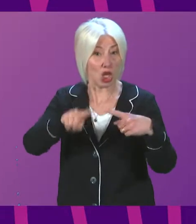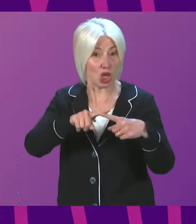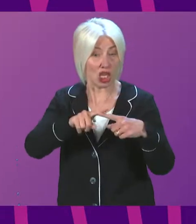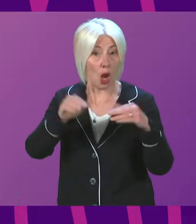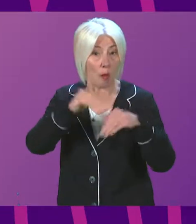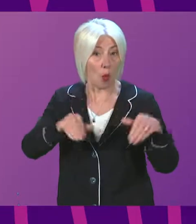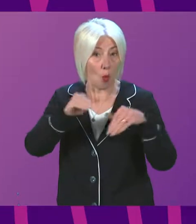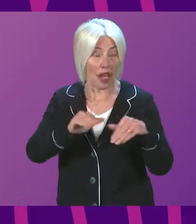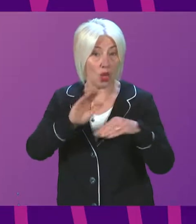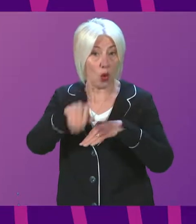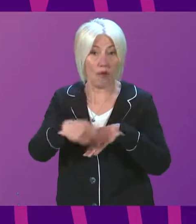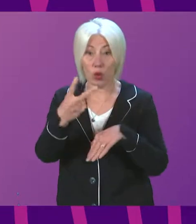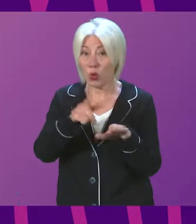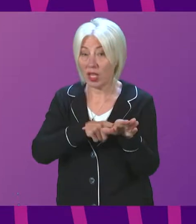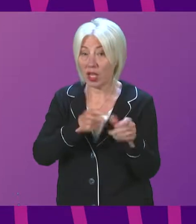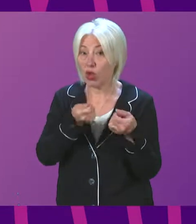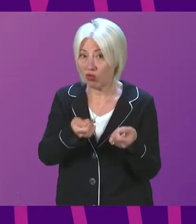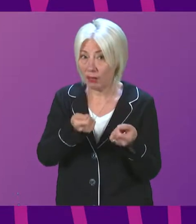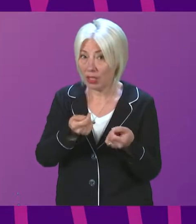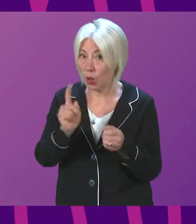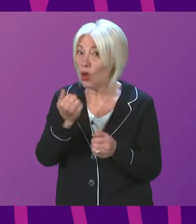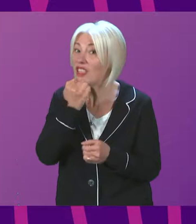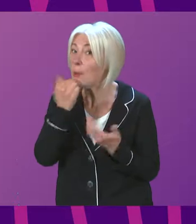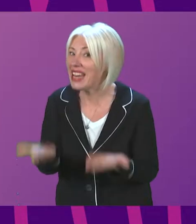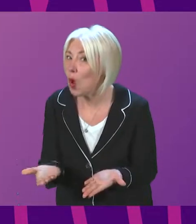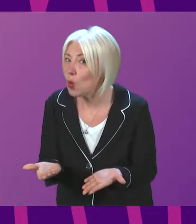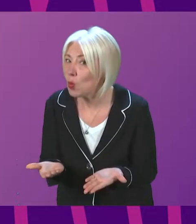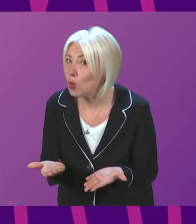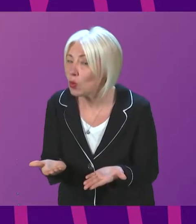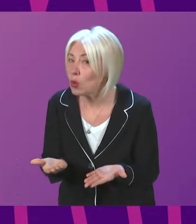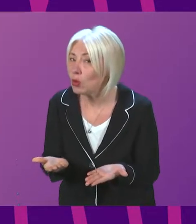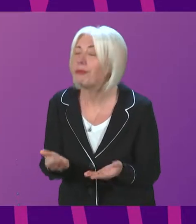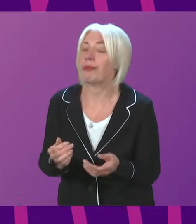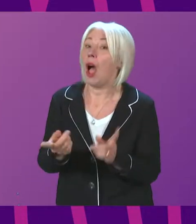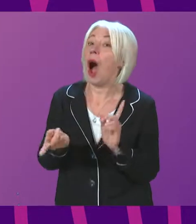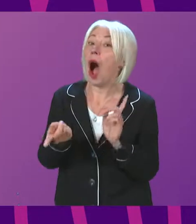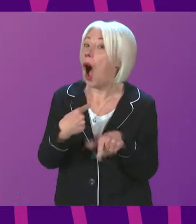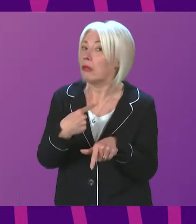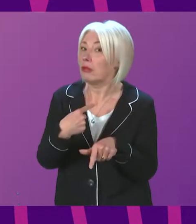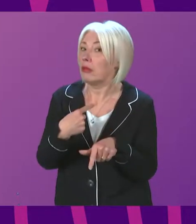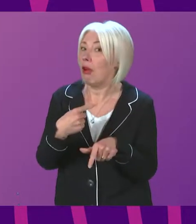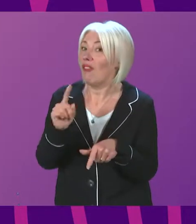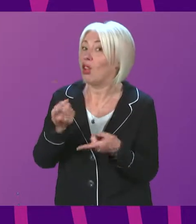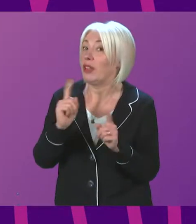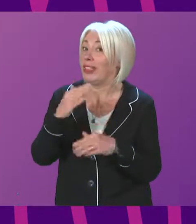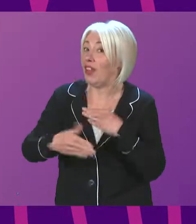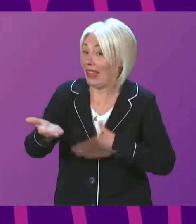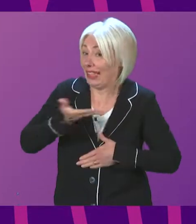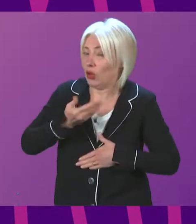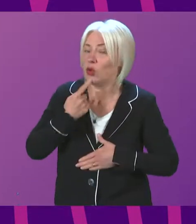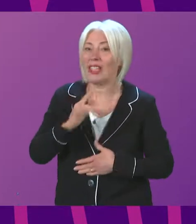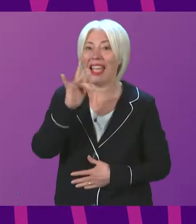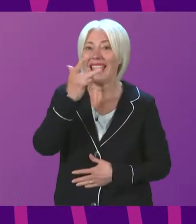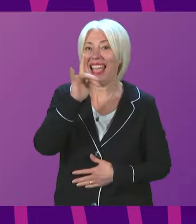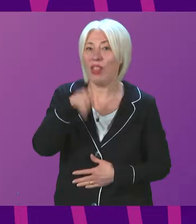than two years for treatment. What is it now? The answer the First Minister couldn't or wouldn't give is 10